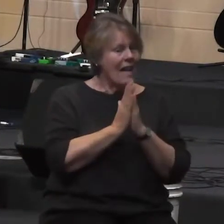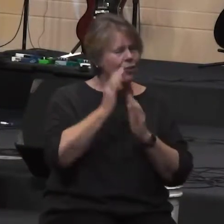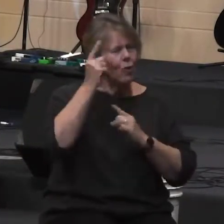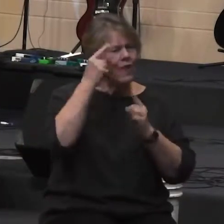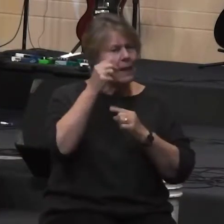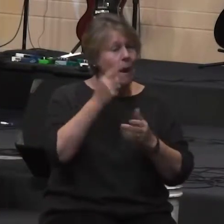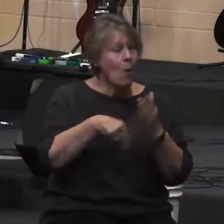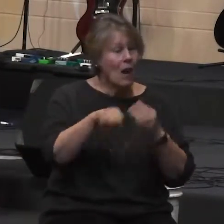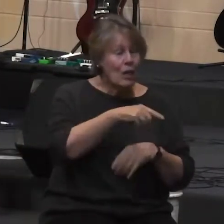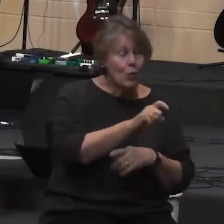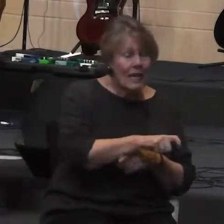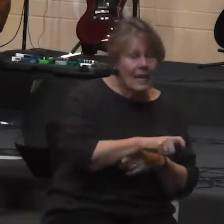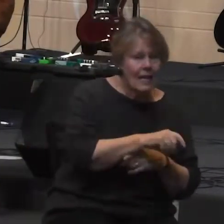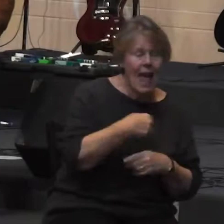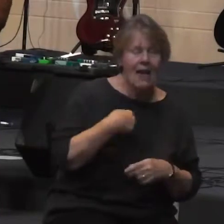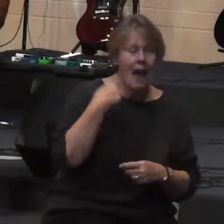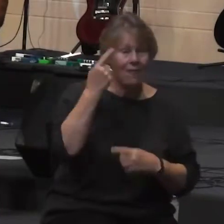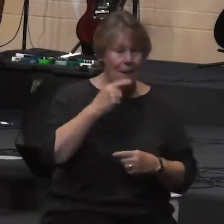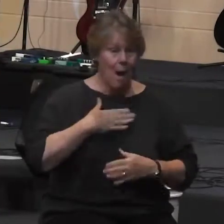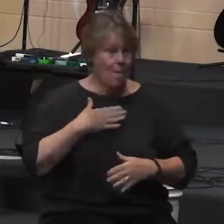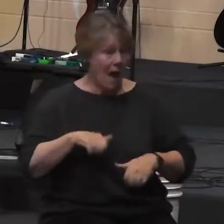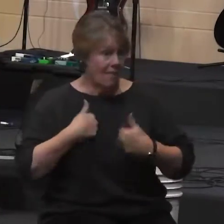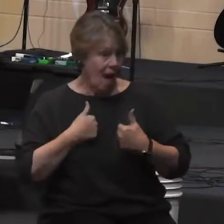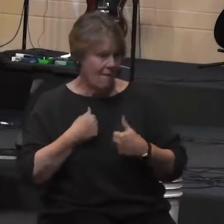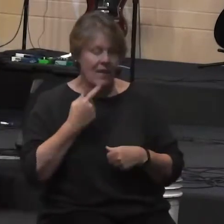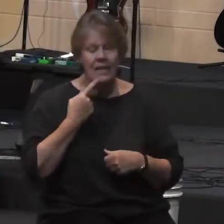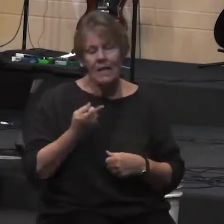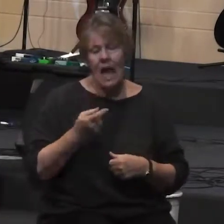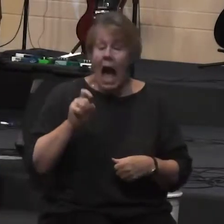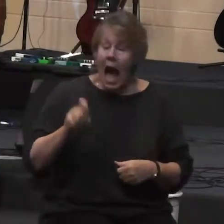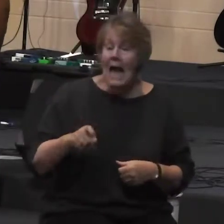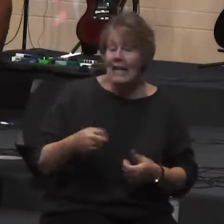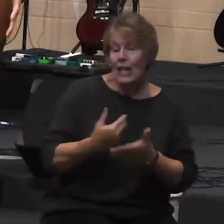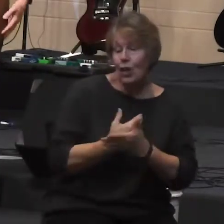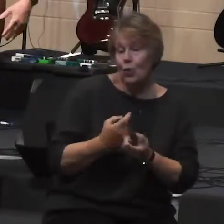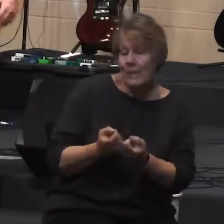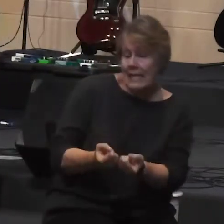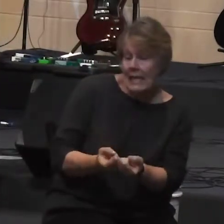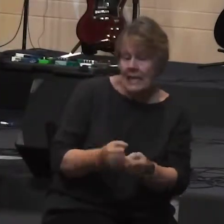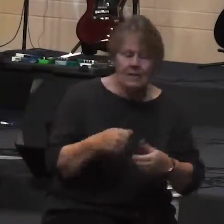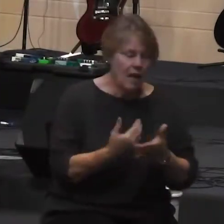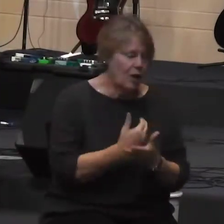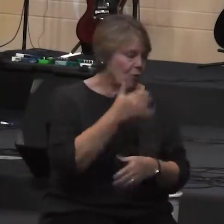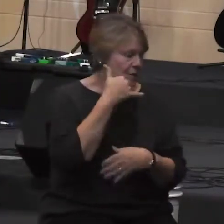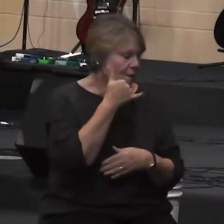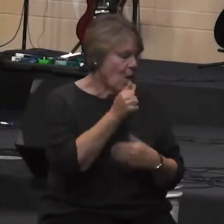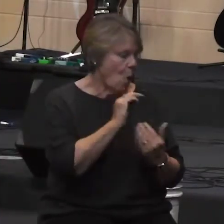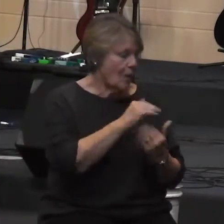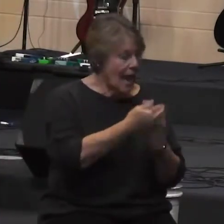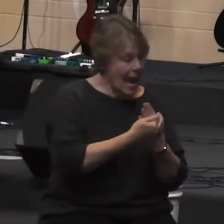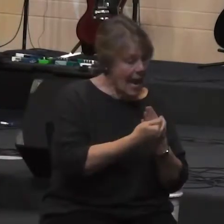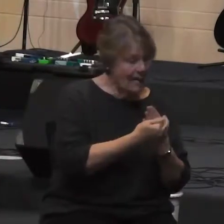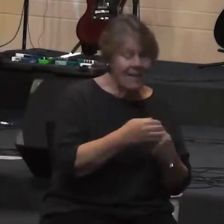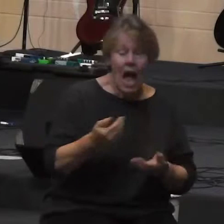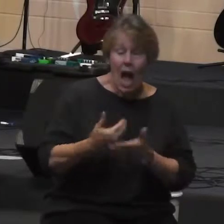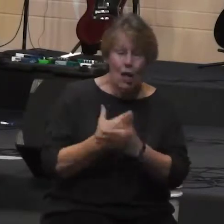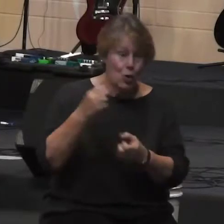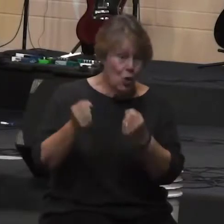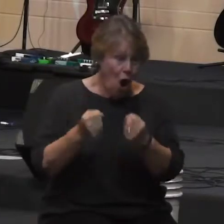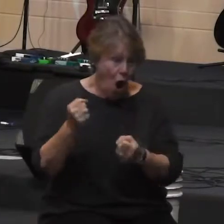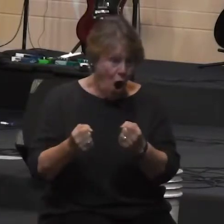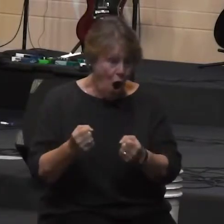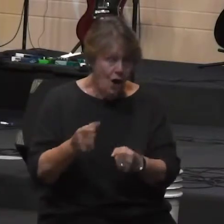my life about what I say I need, a pair of skis, a new cell phone case, a new car. That